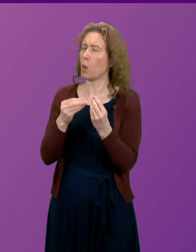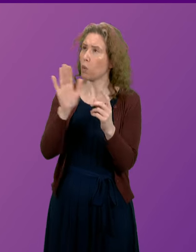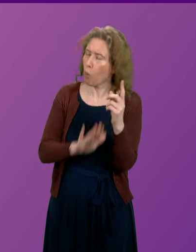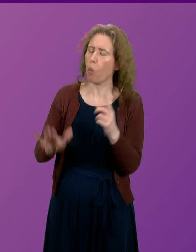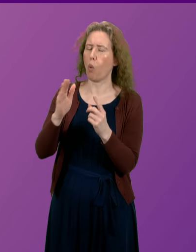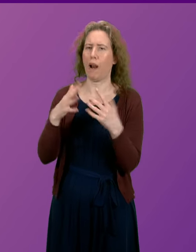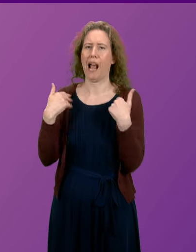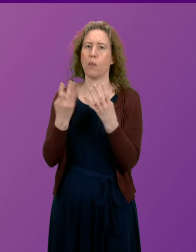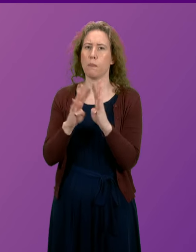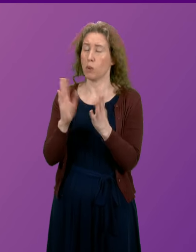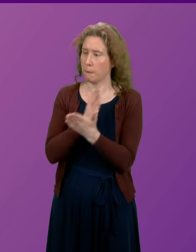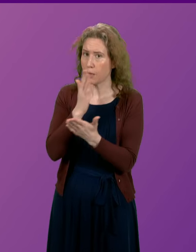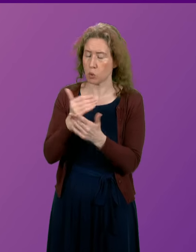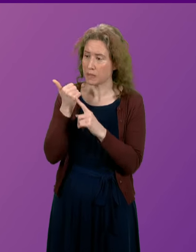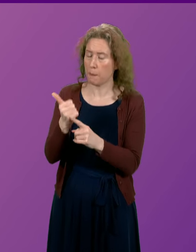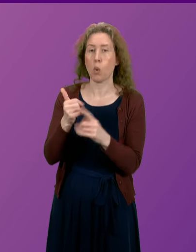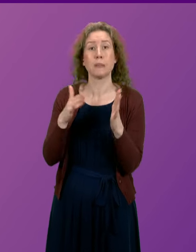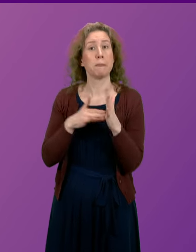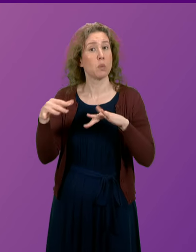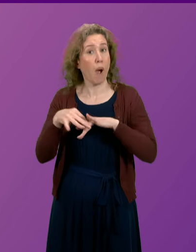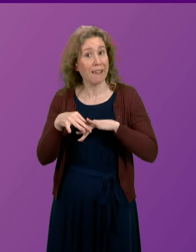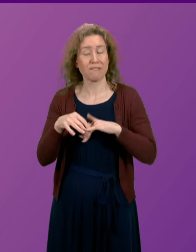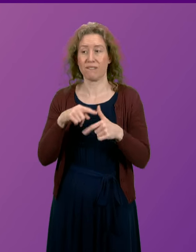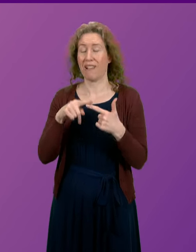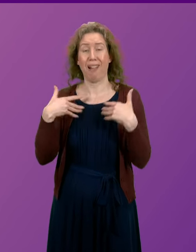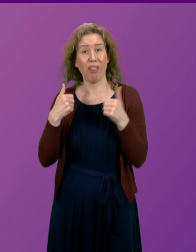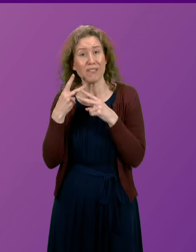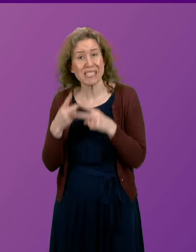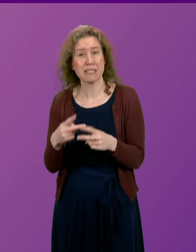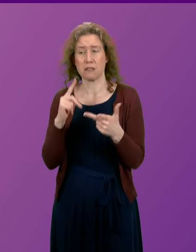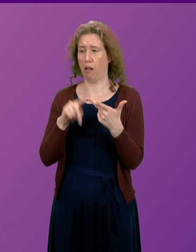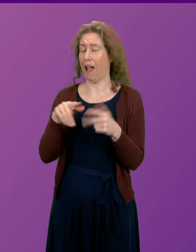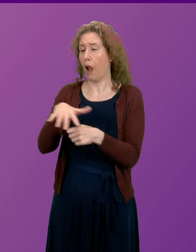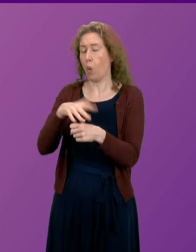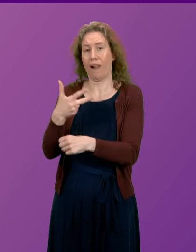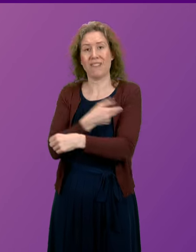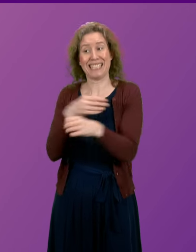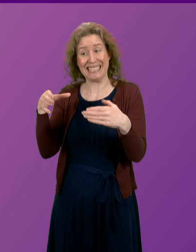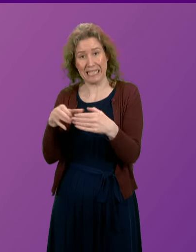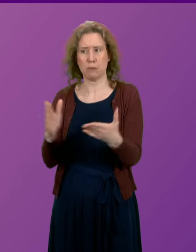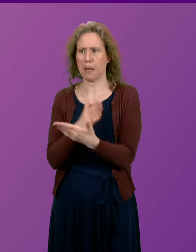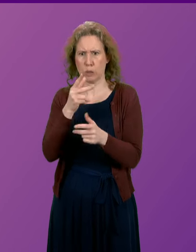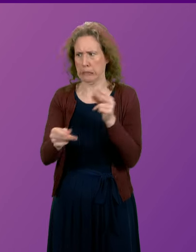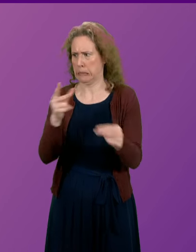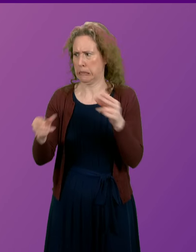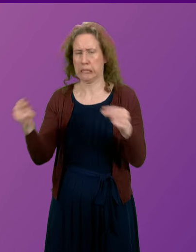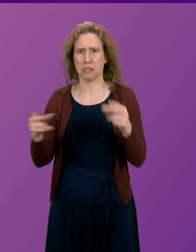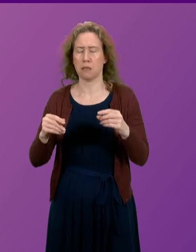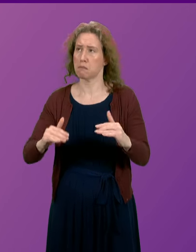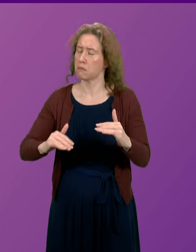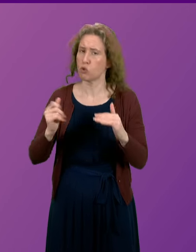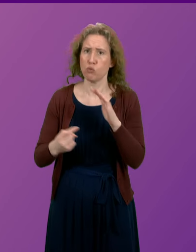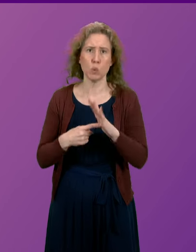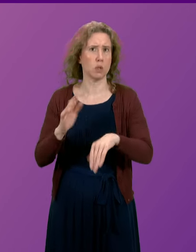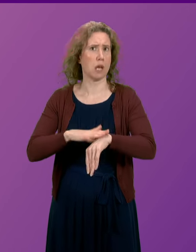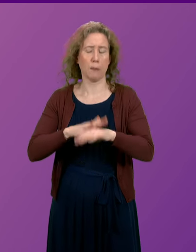every effort is made to support midwives, health visitors and local vaccination teams to maximise uptake at this crucial